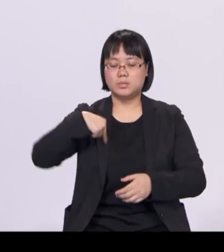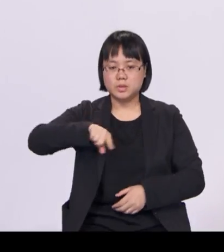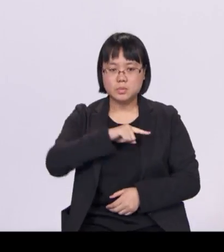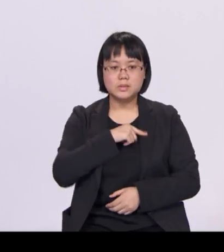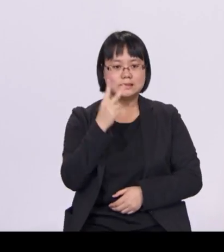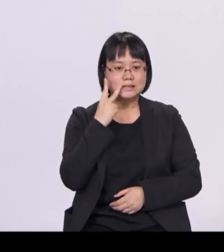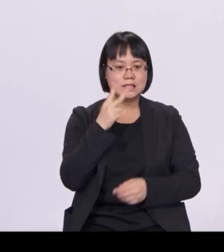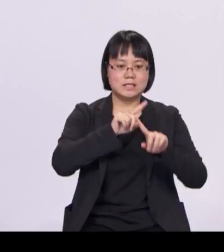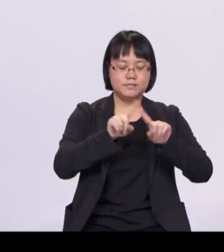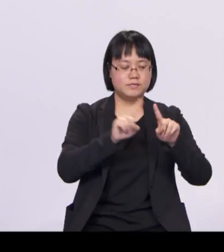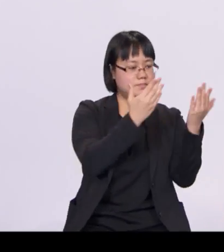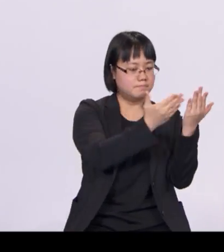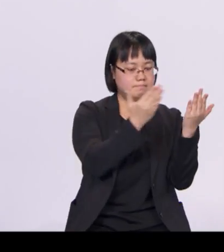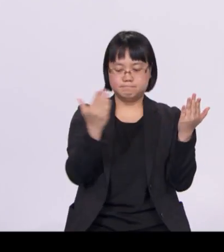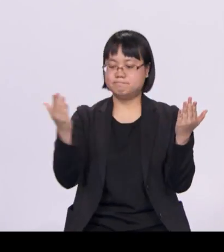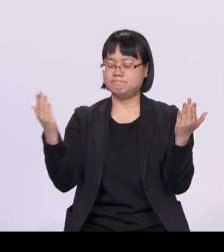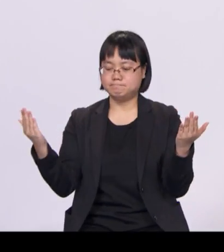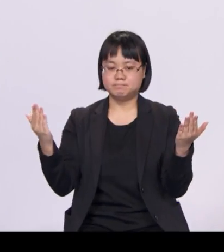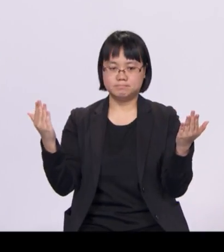PM also mentioned this in November last year.